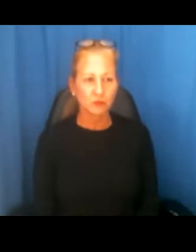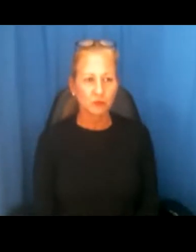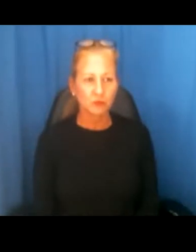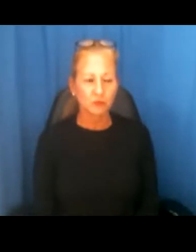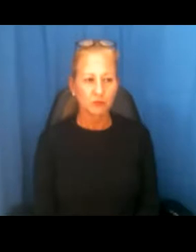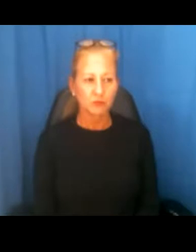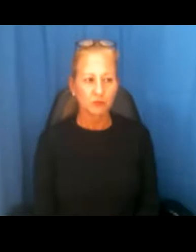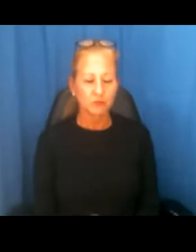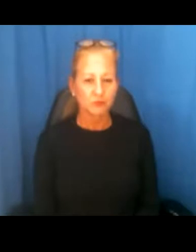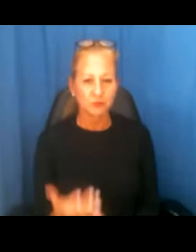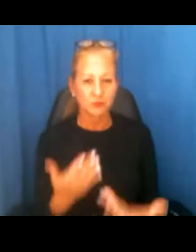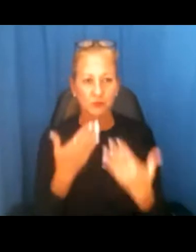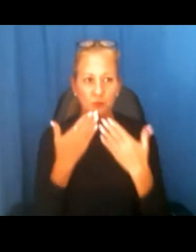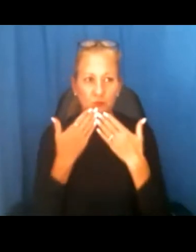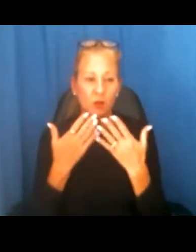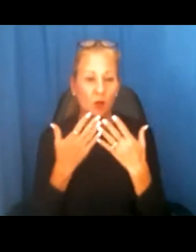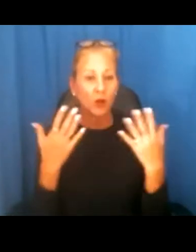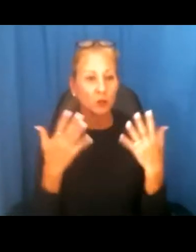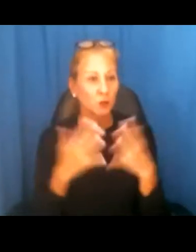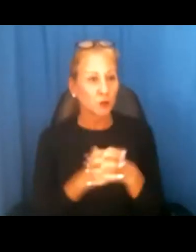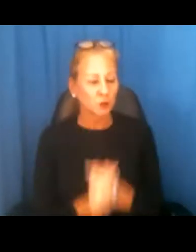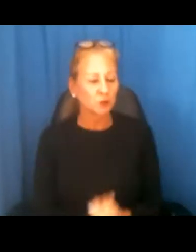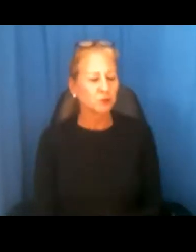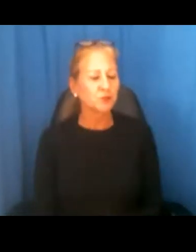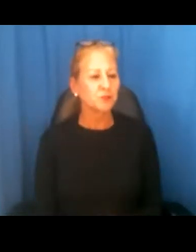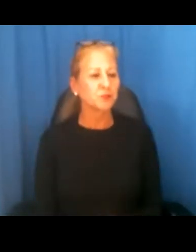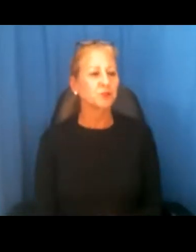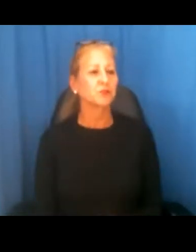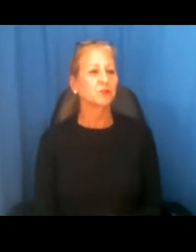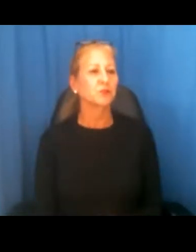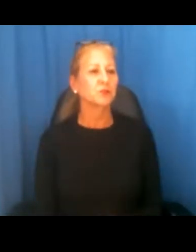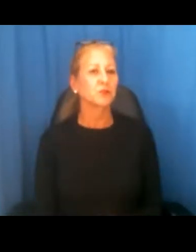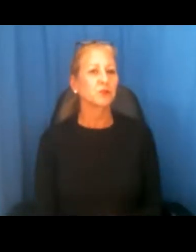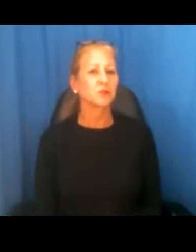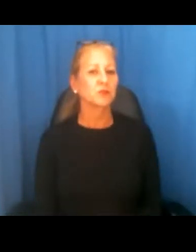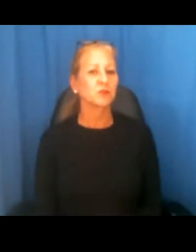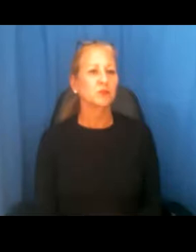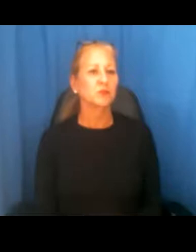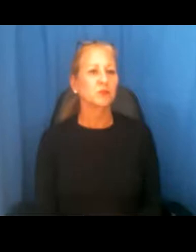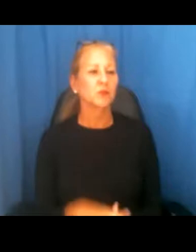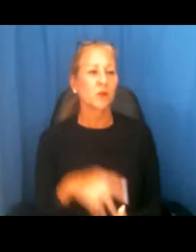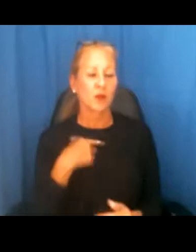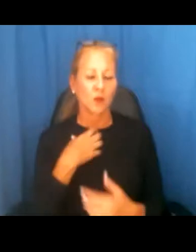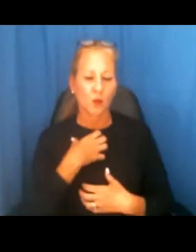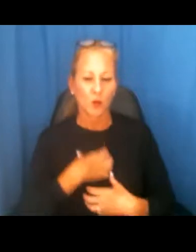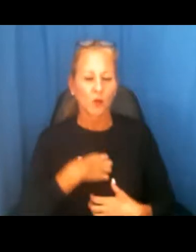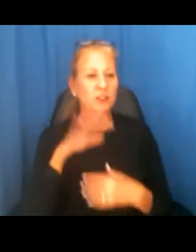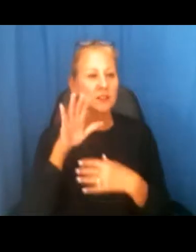Thank you all so much and we wish Vice President Mondale's family all the best.